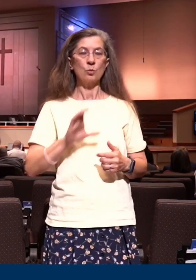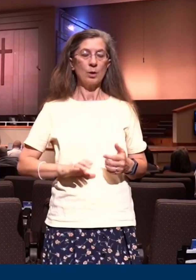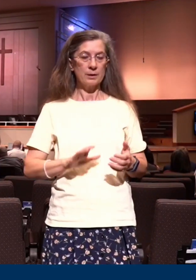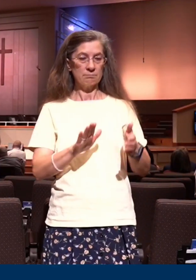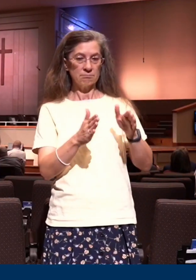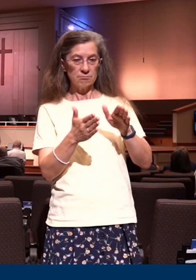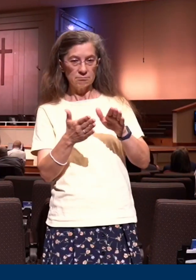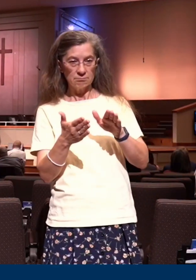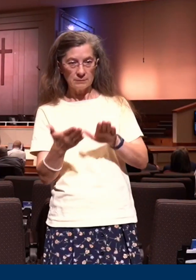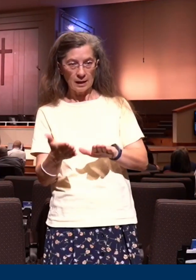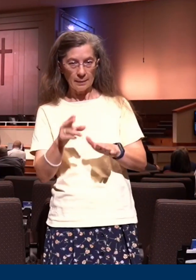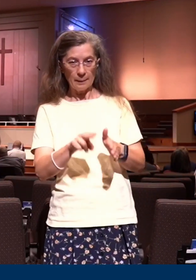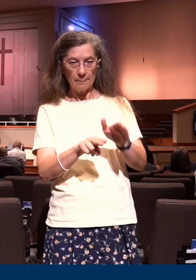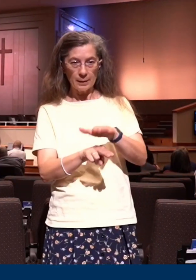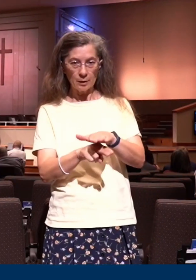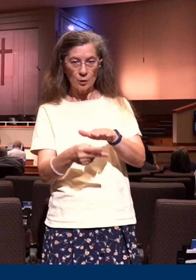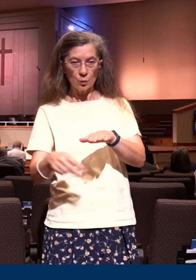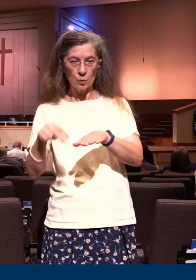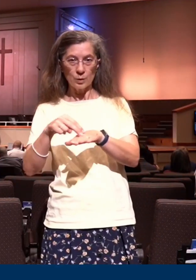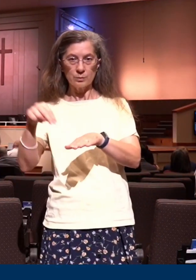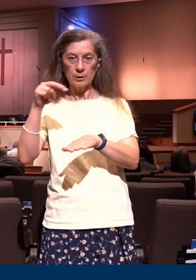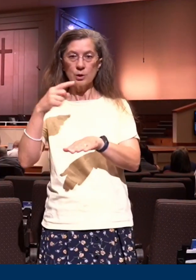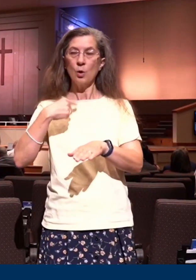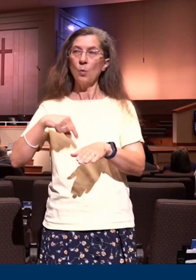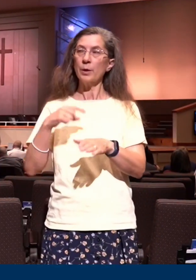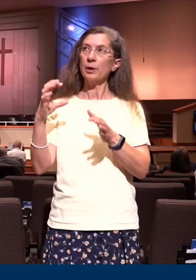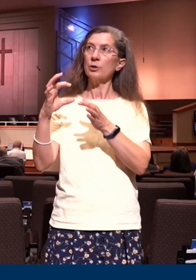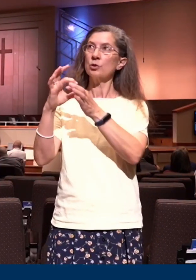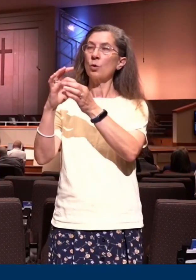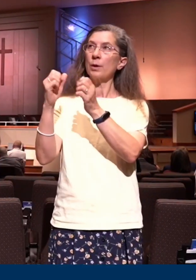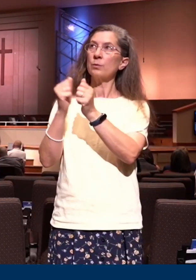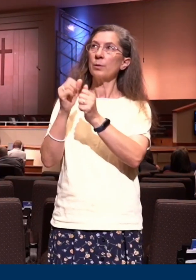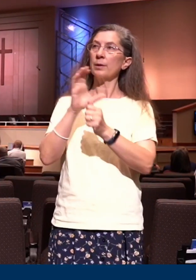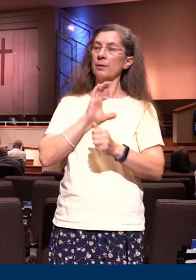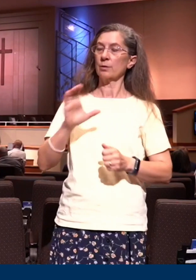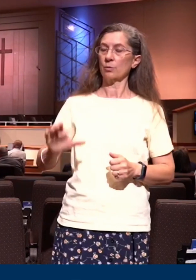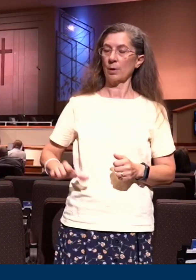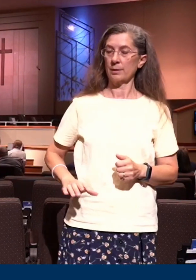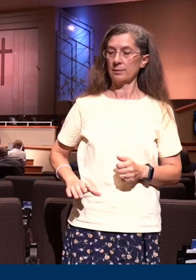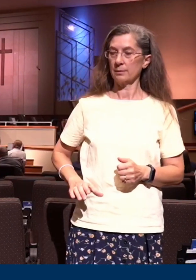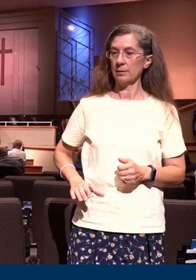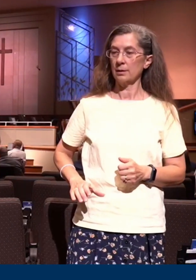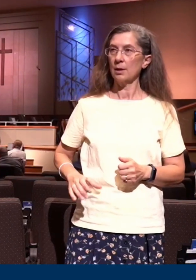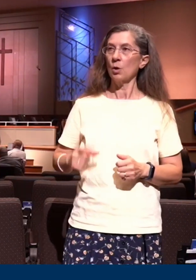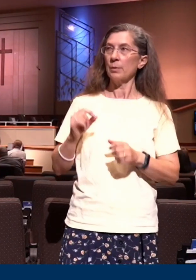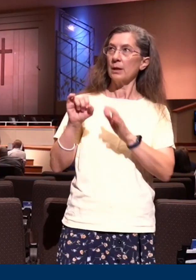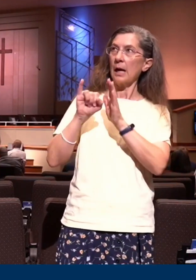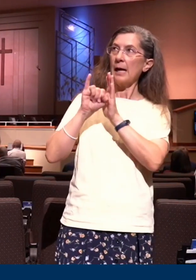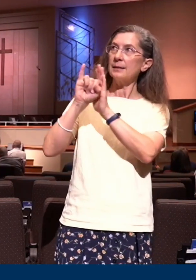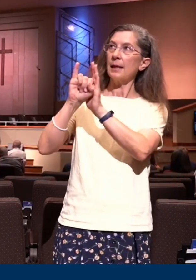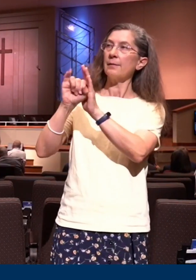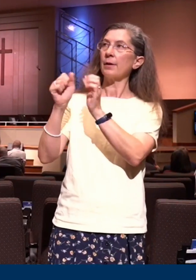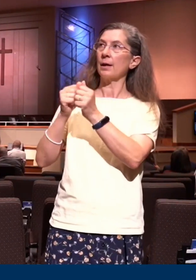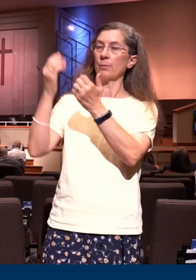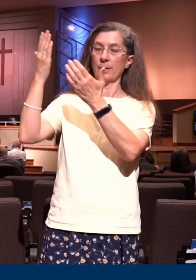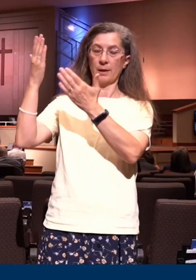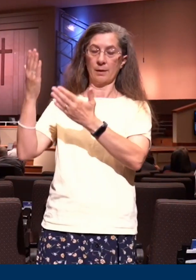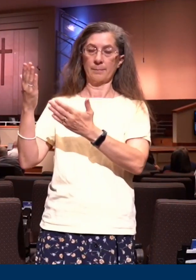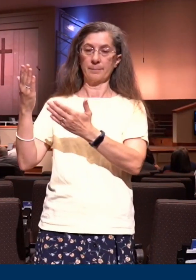as we are in Christ through salvation, we are joined with him. We are identified with him. And notice it says